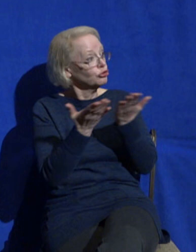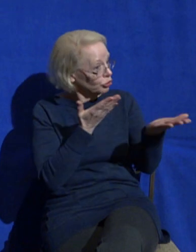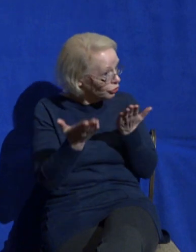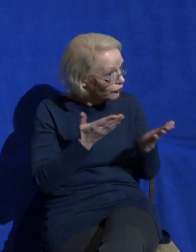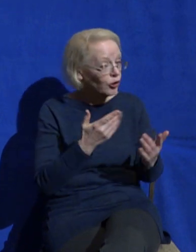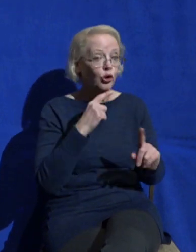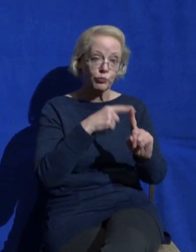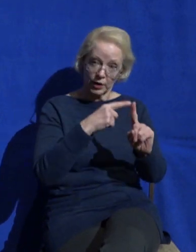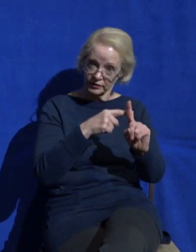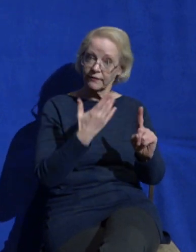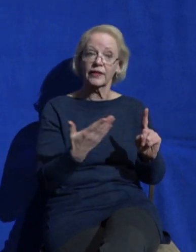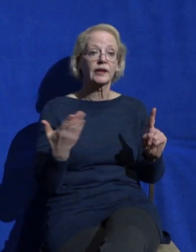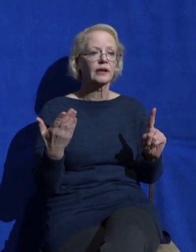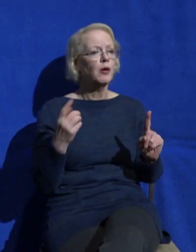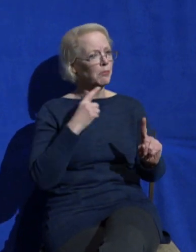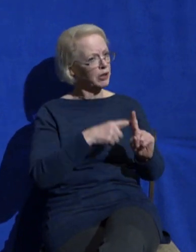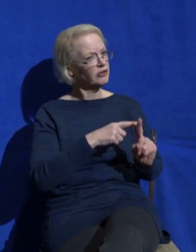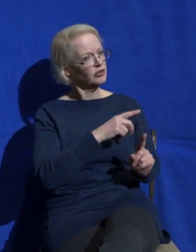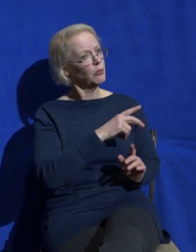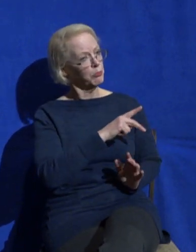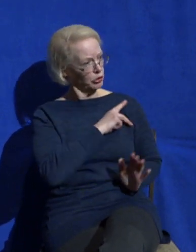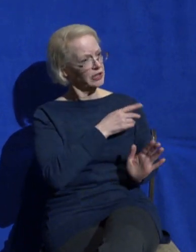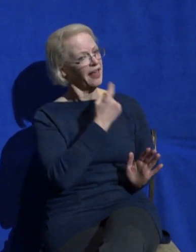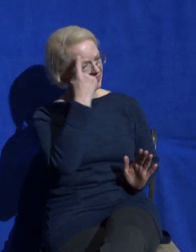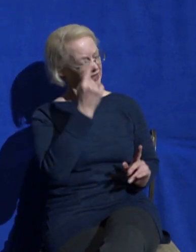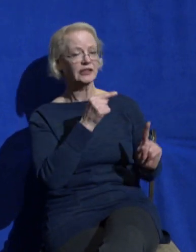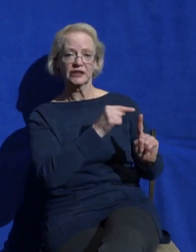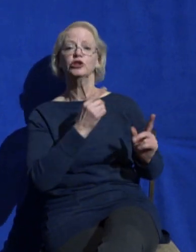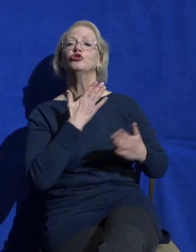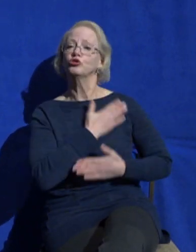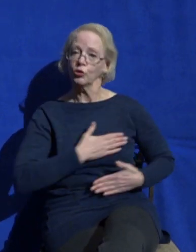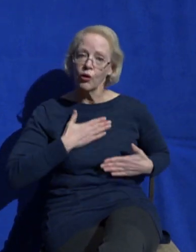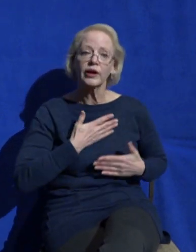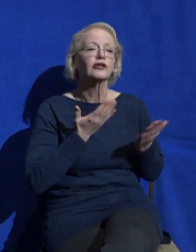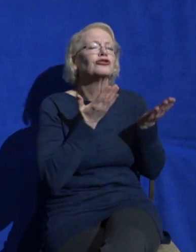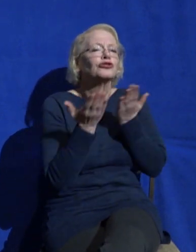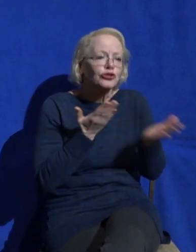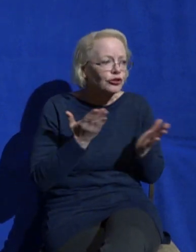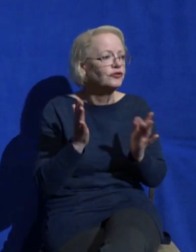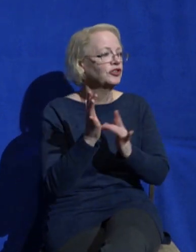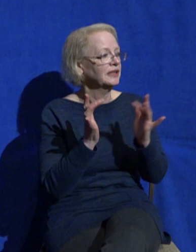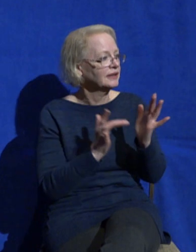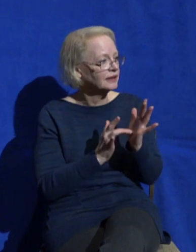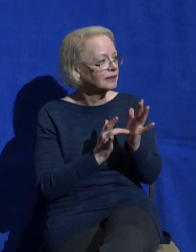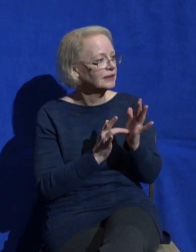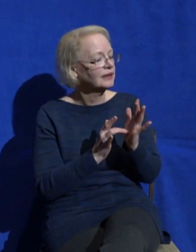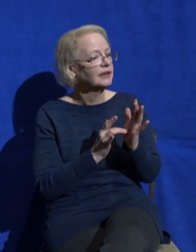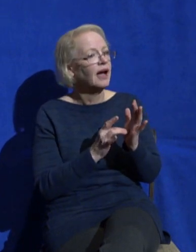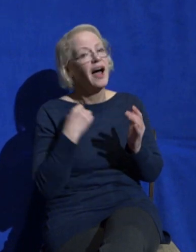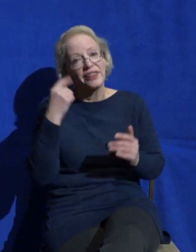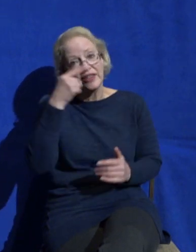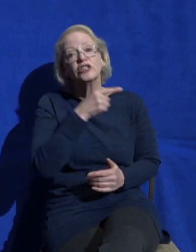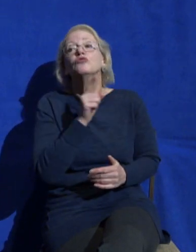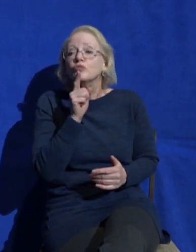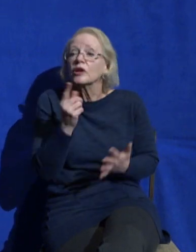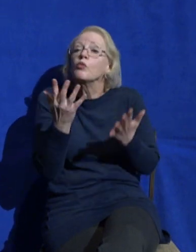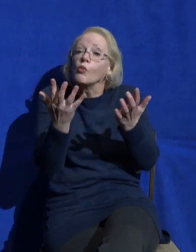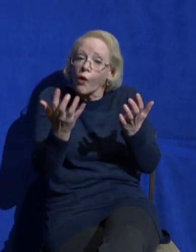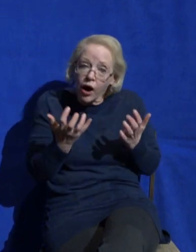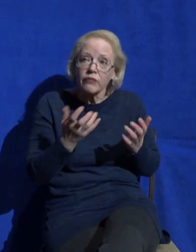for her personally. I think she enjoyed serving Jesus and she genuinely wanted to make him feel honored and appreciated